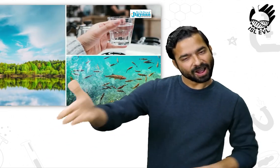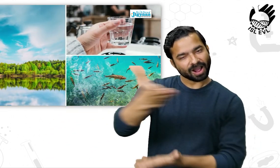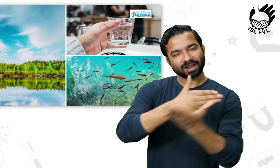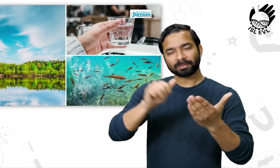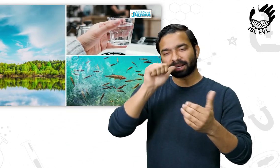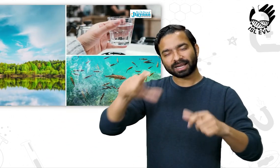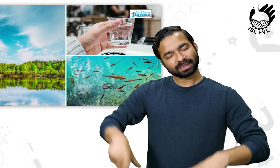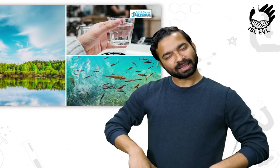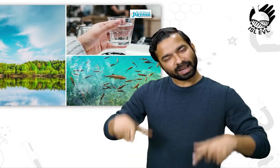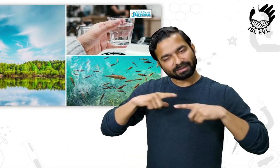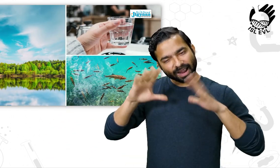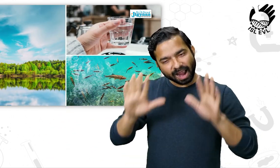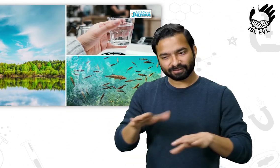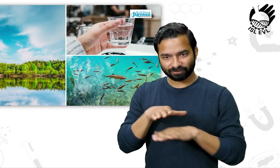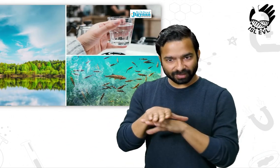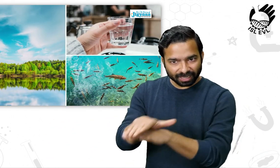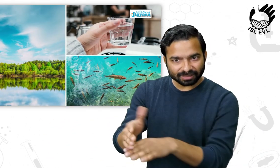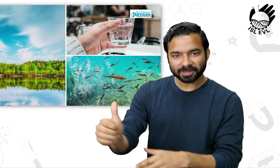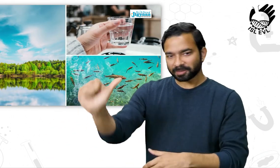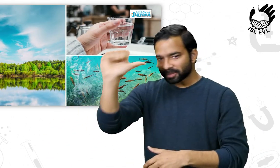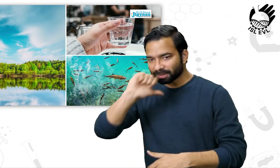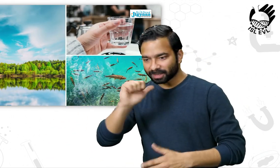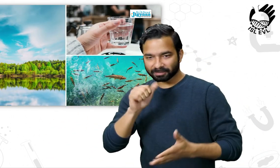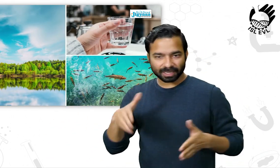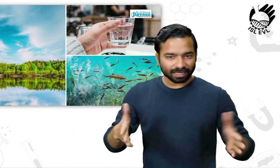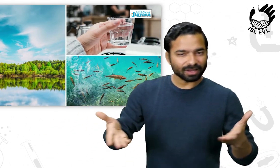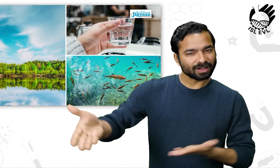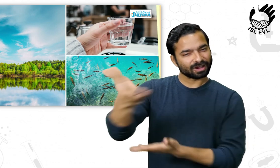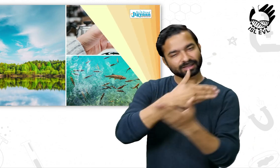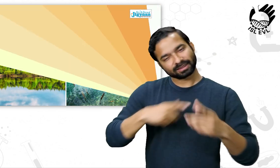Water is an absolute necessity of life.